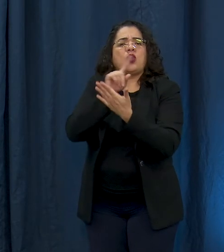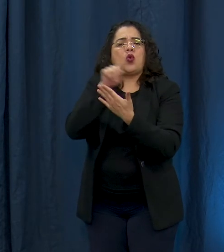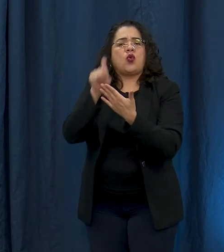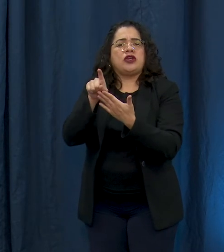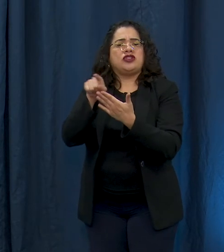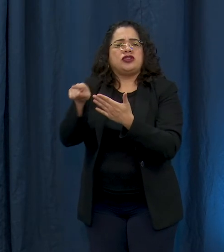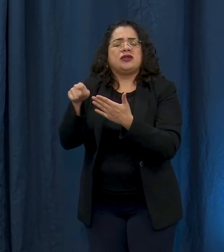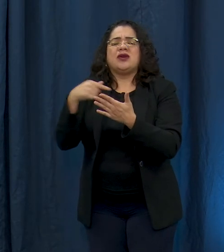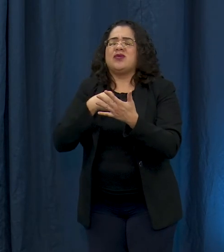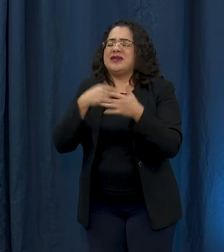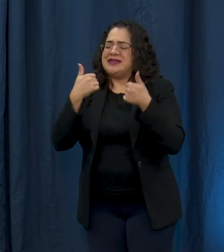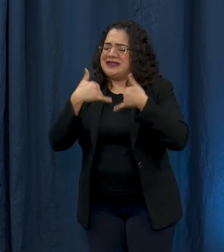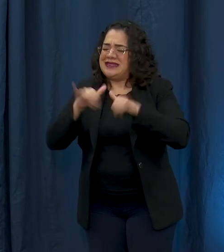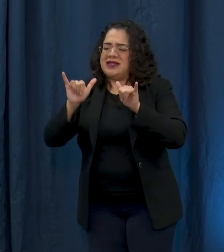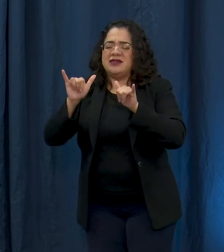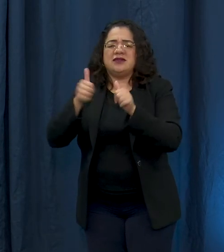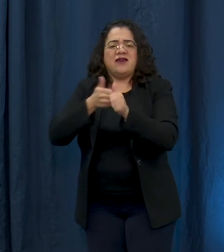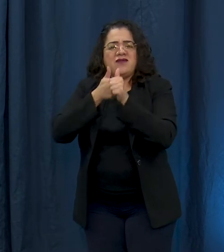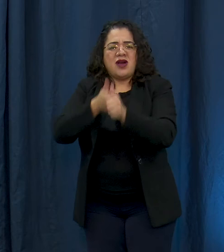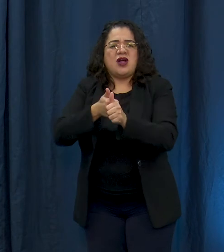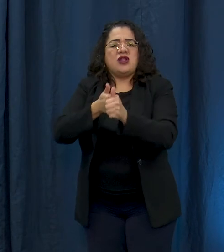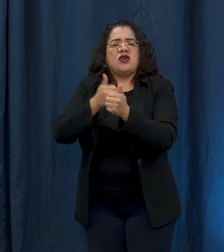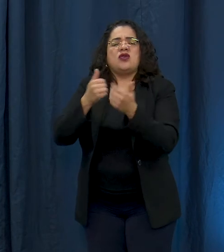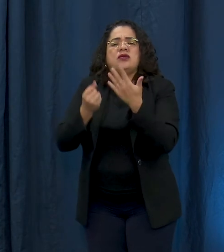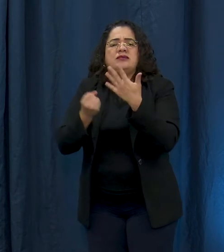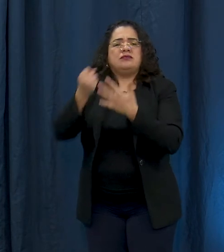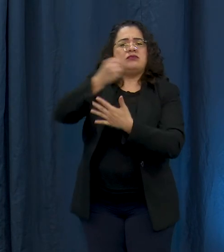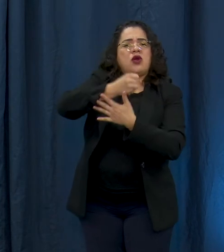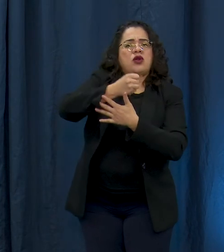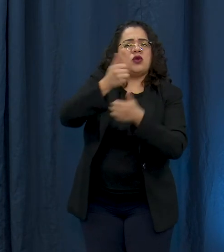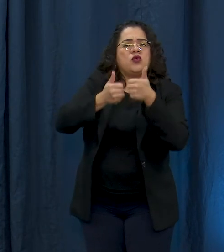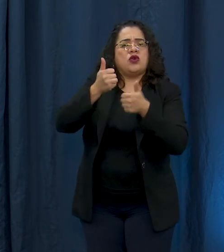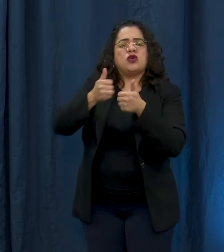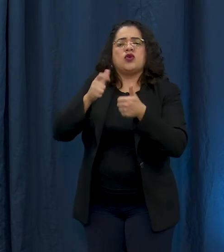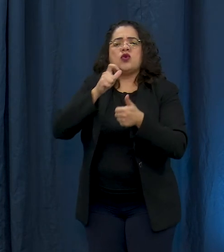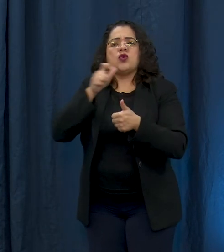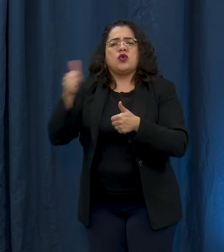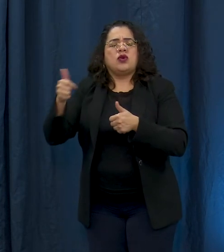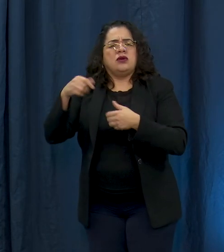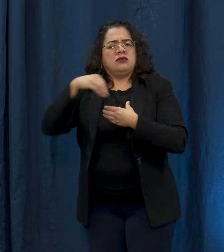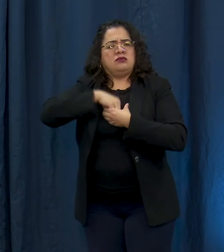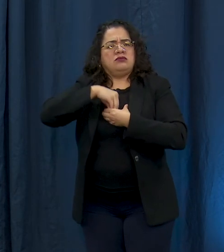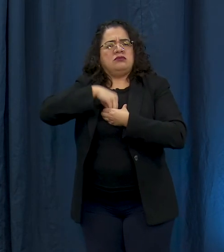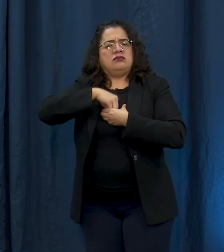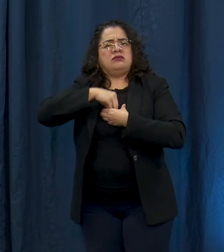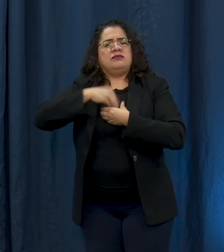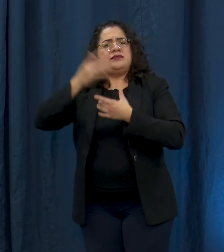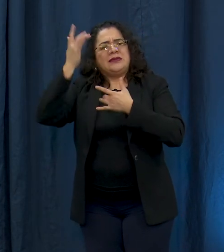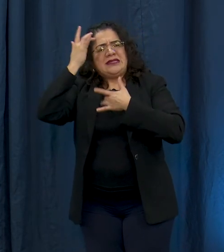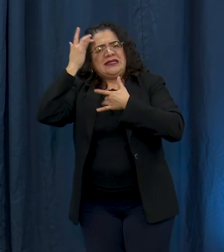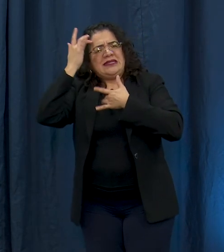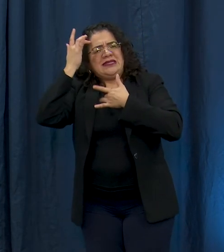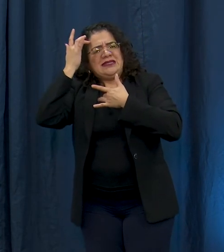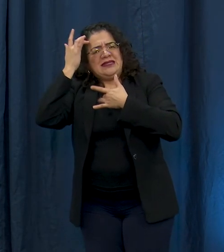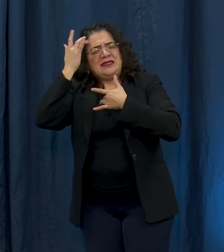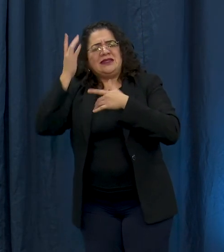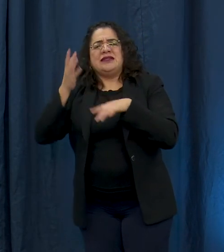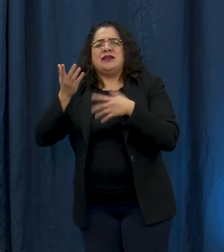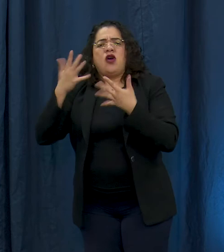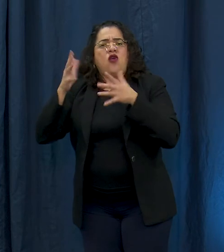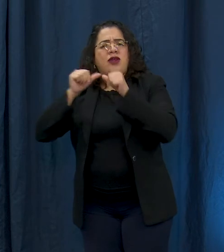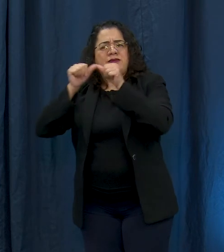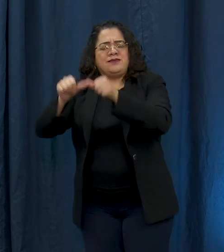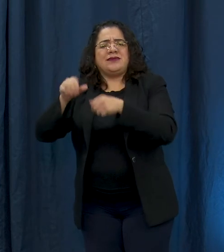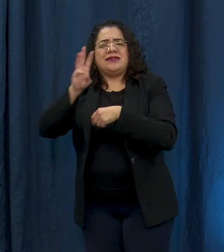continue to prioritize testing individuals who are symptomatic, who have underlying health conditions, or who are 65 years and